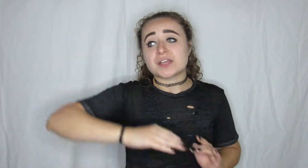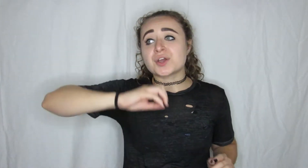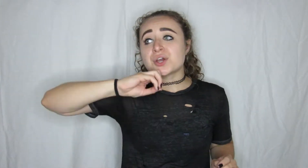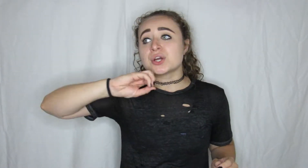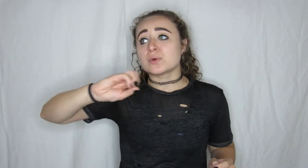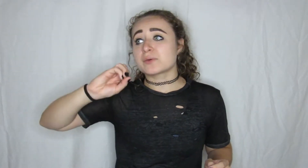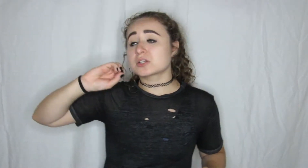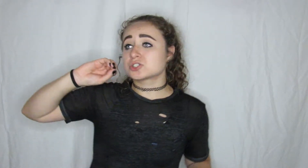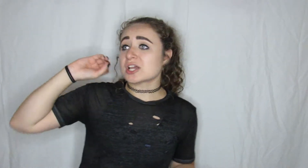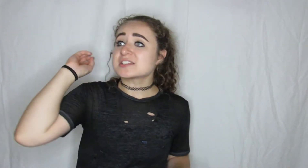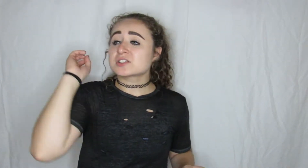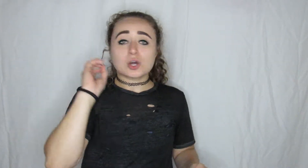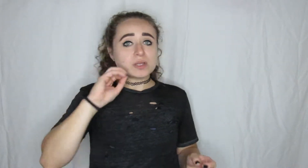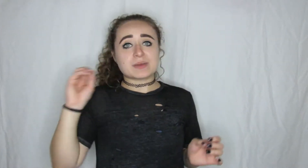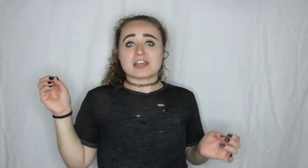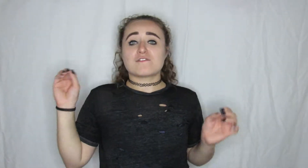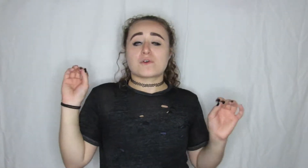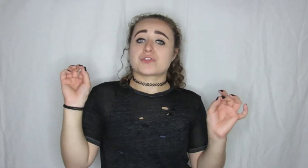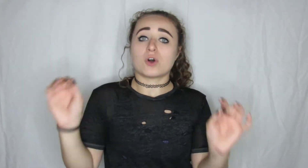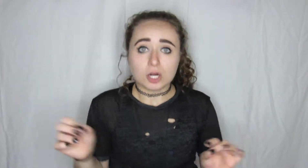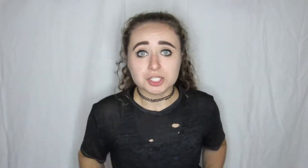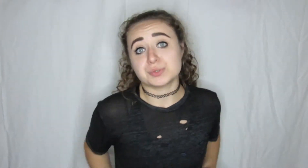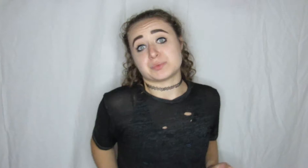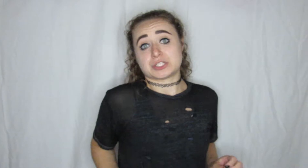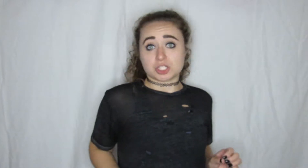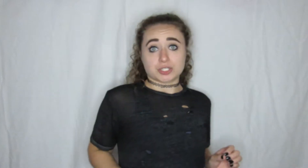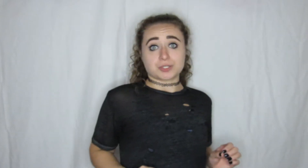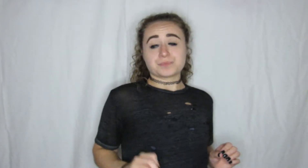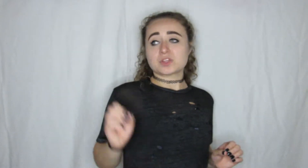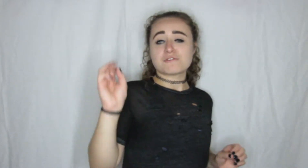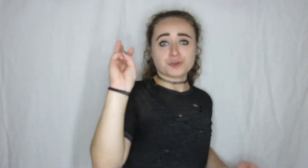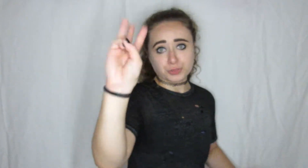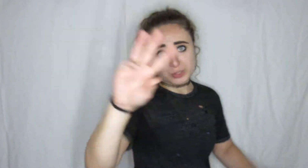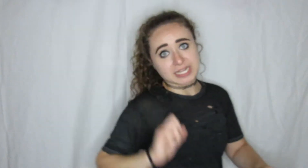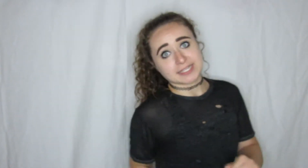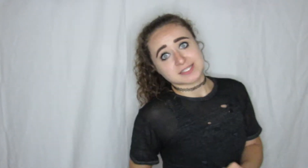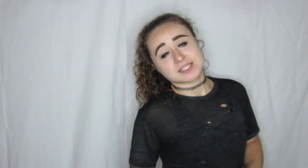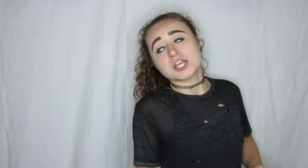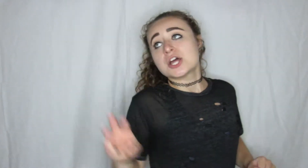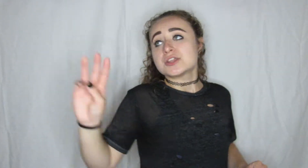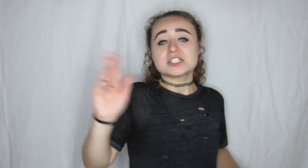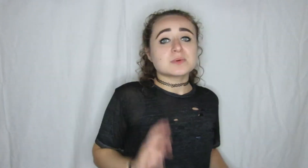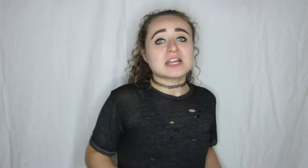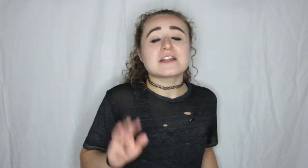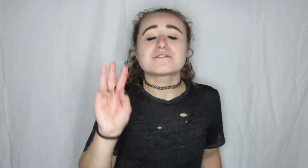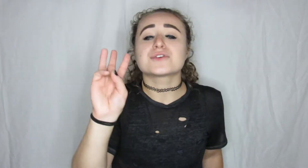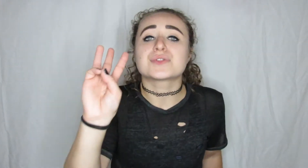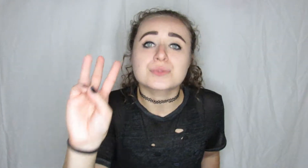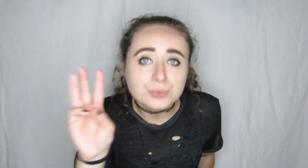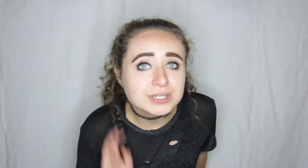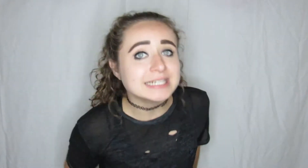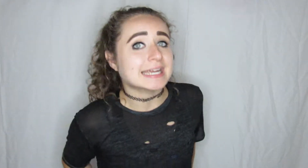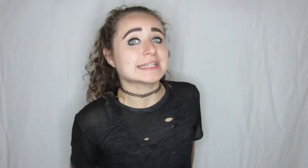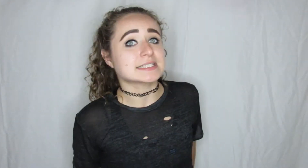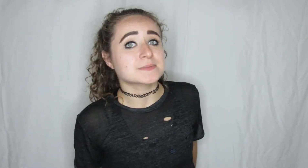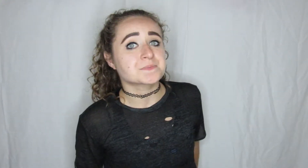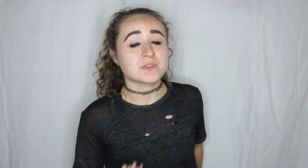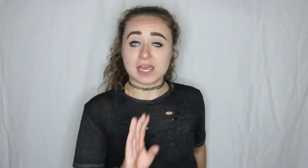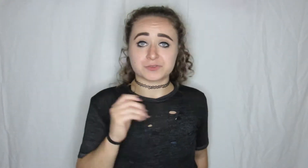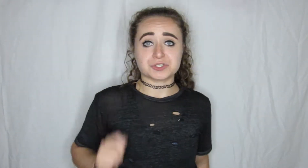we were just going back and forth arguing with each other for three days this went on for three days after